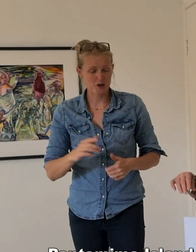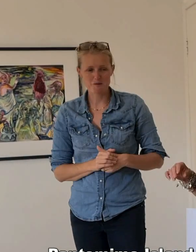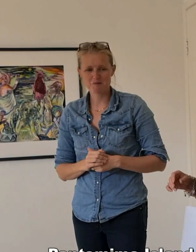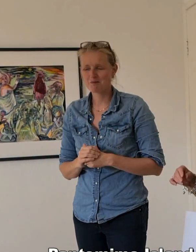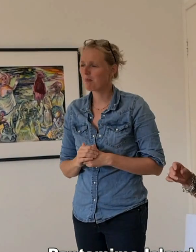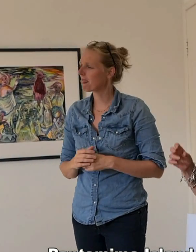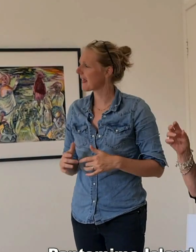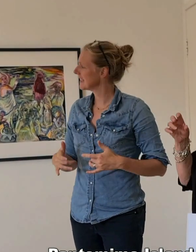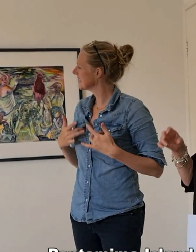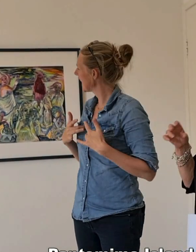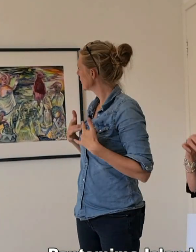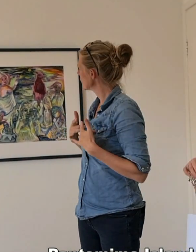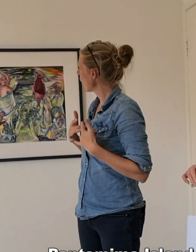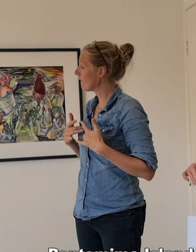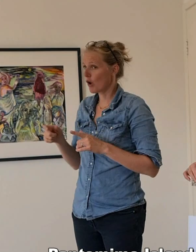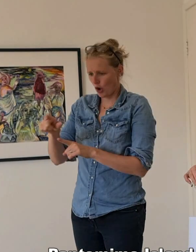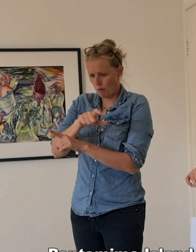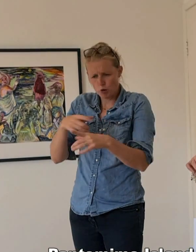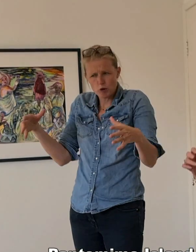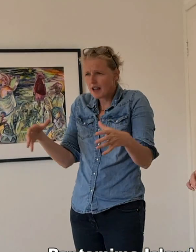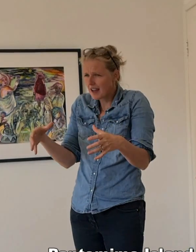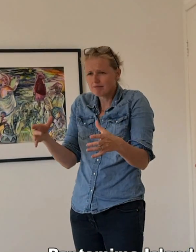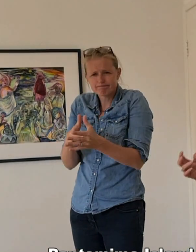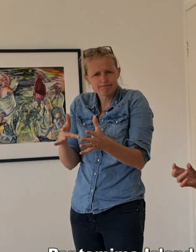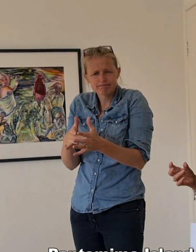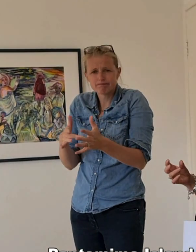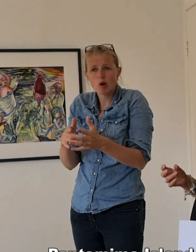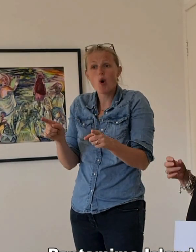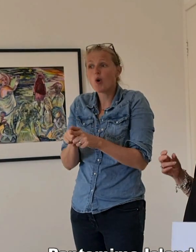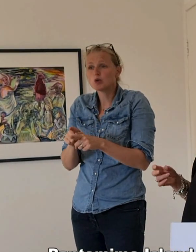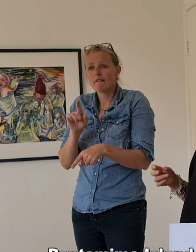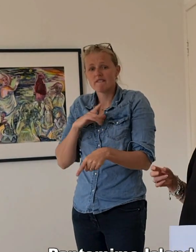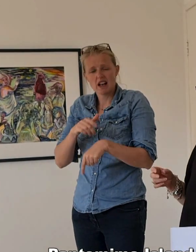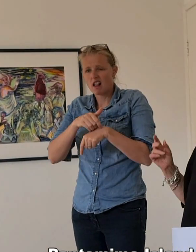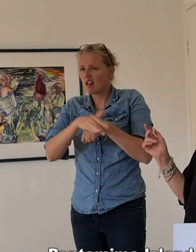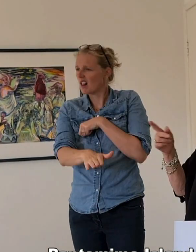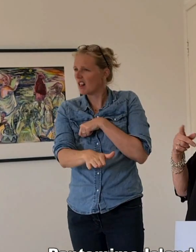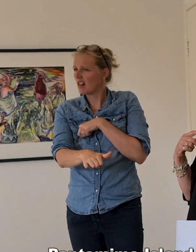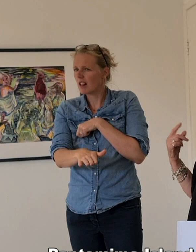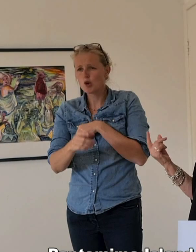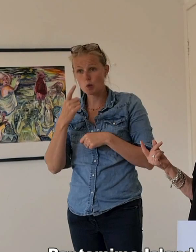sense of community and a sense of abandonment that you will see in Rosie's artwork.